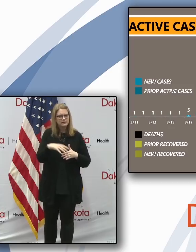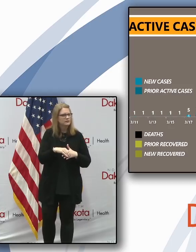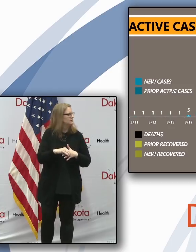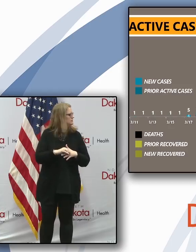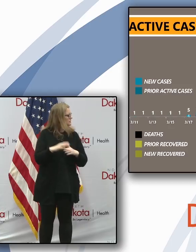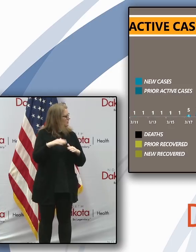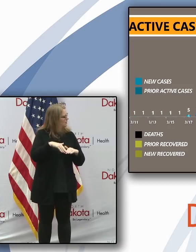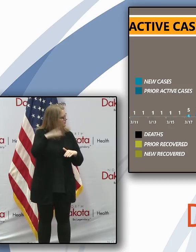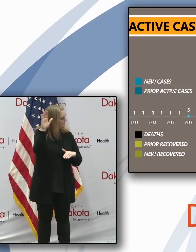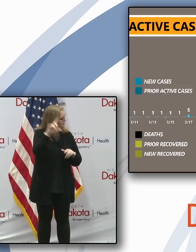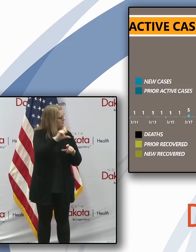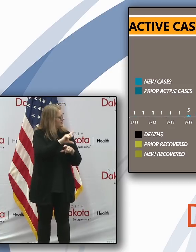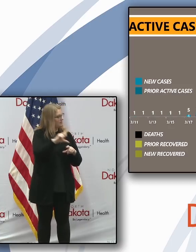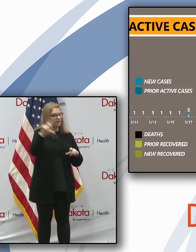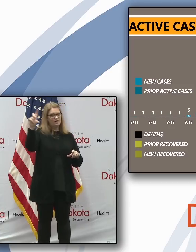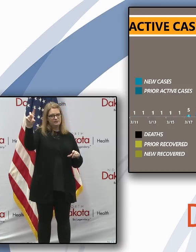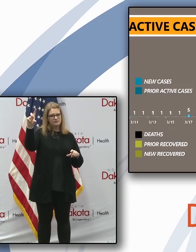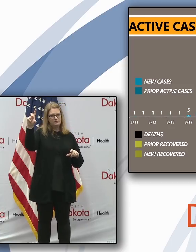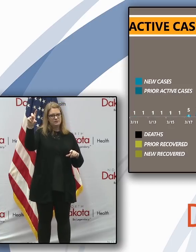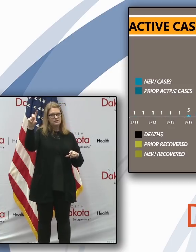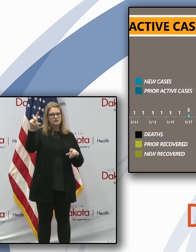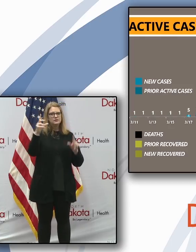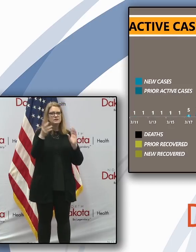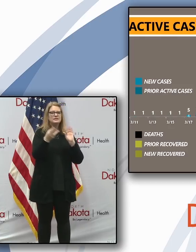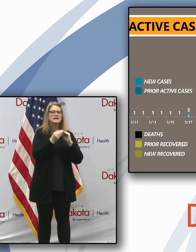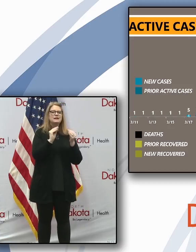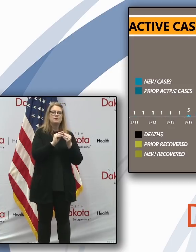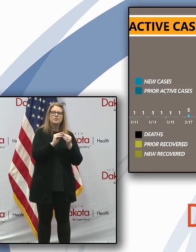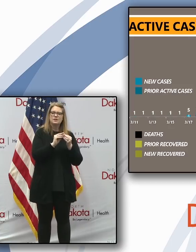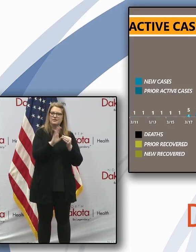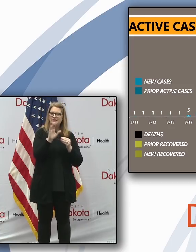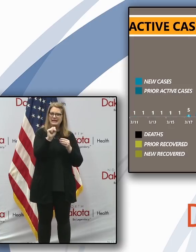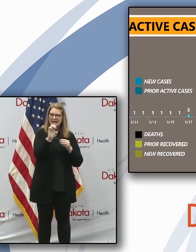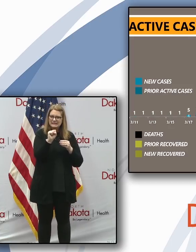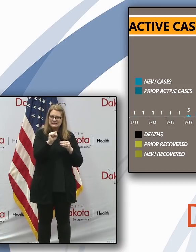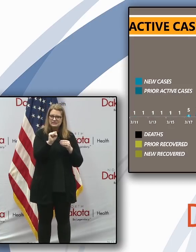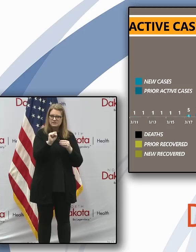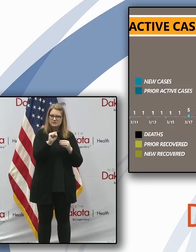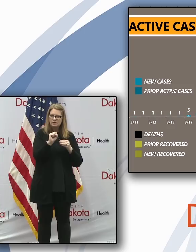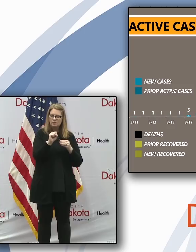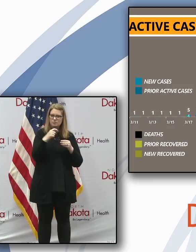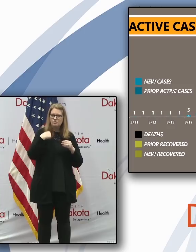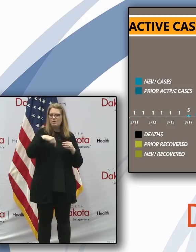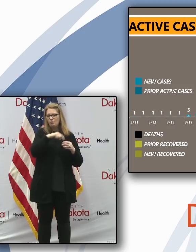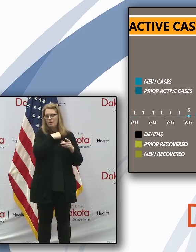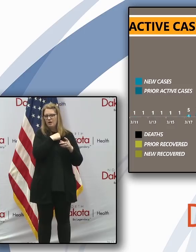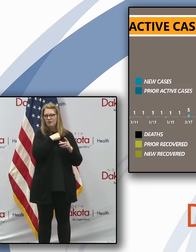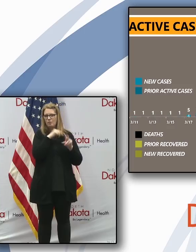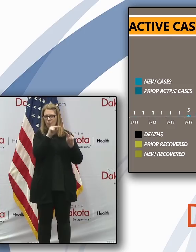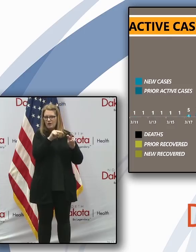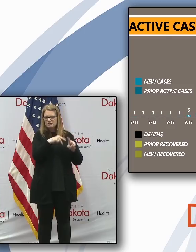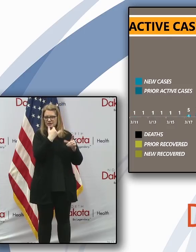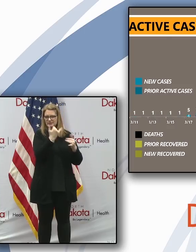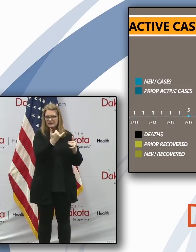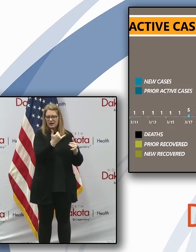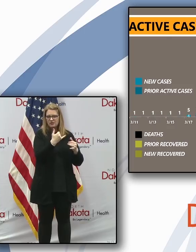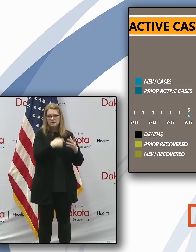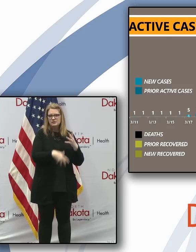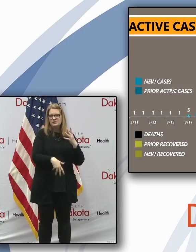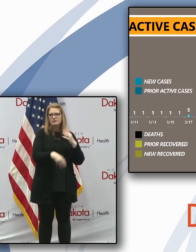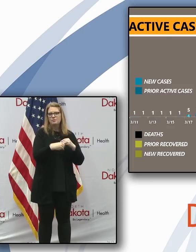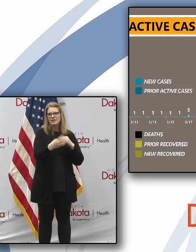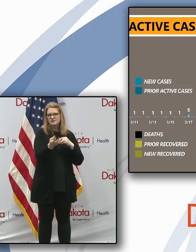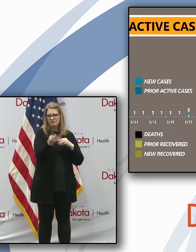line on this slide shows the number of active cases. That's really what we have to deal with right now. We were up plus four on active